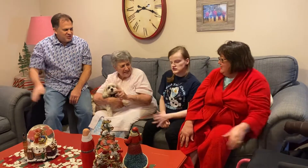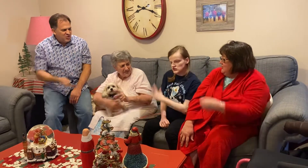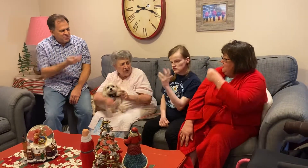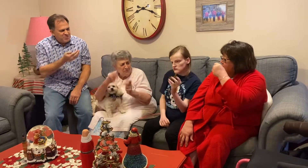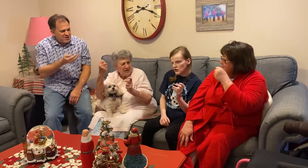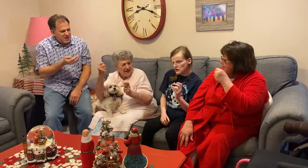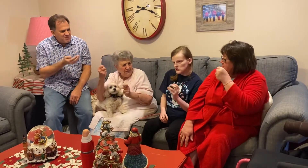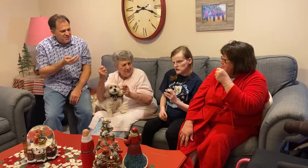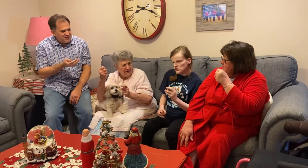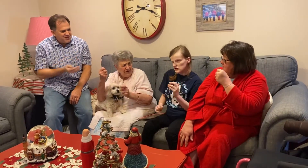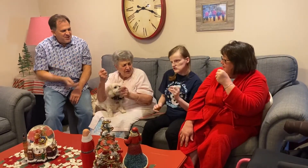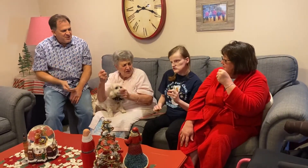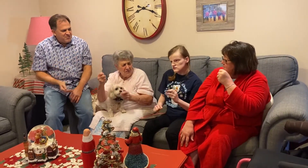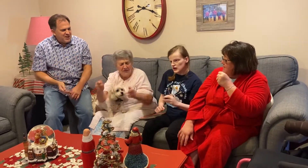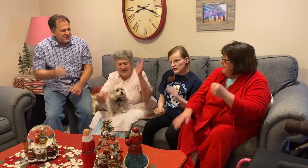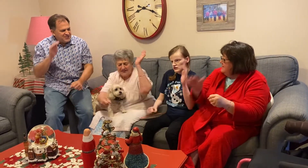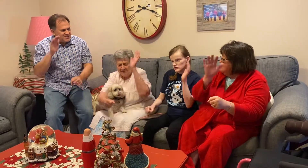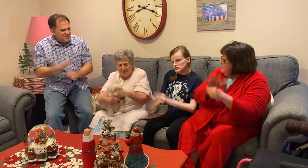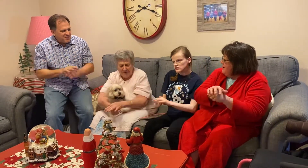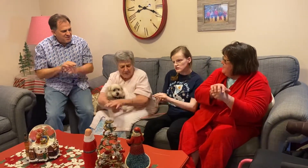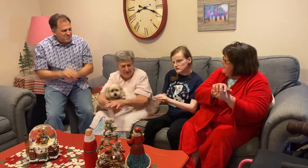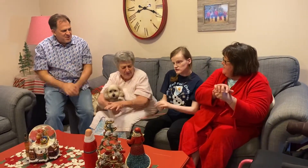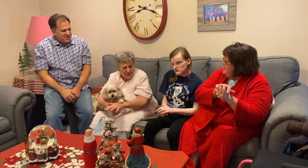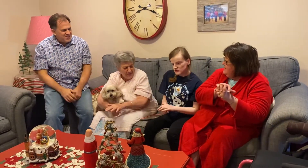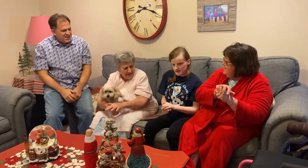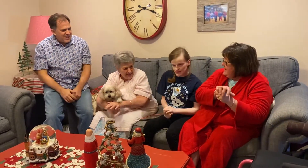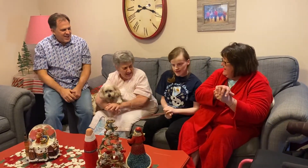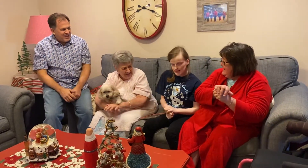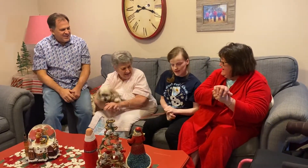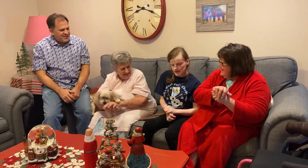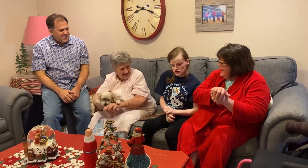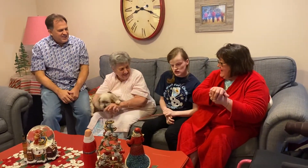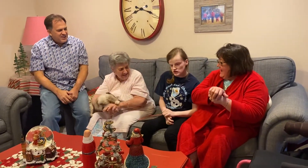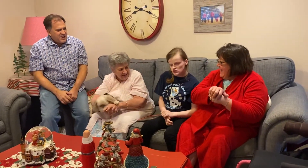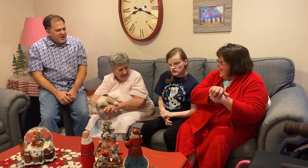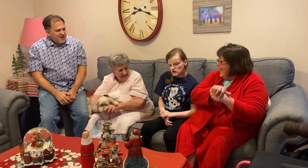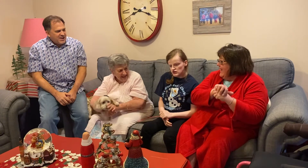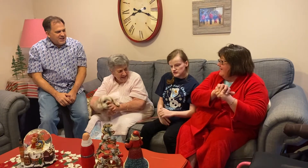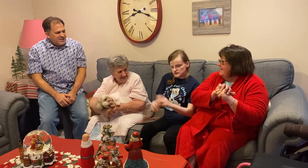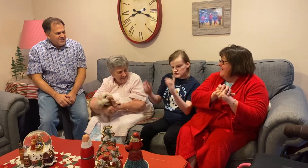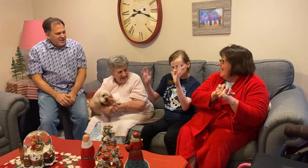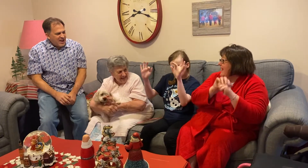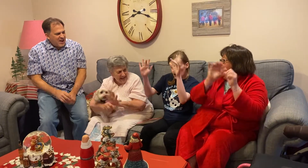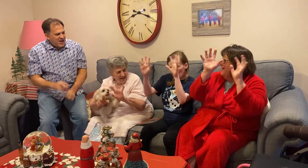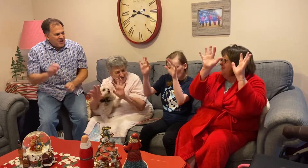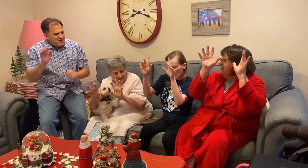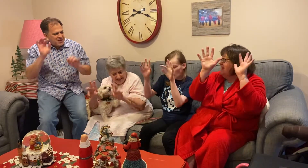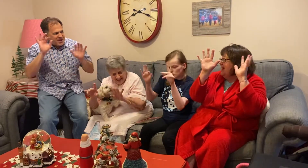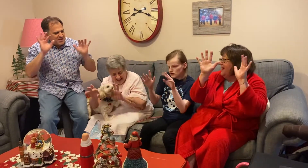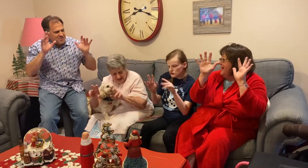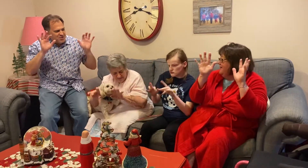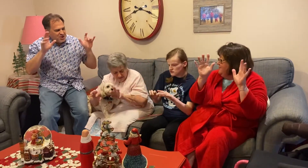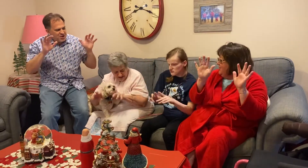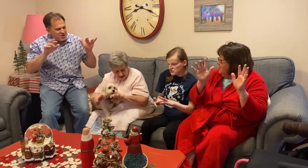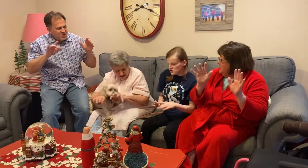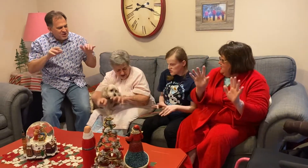scooping up the field mice and bopping them on the head. And down came the good